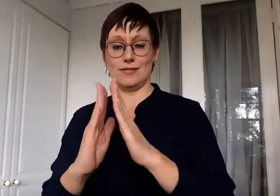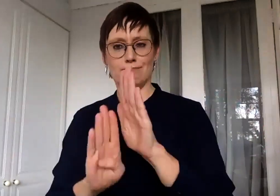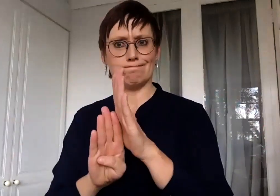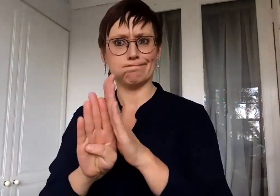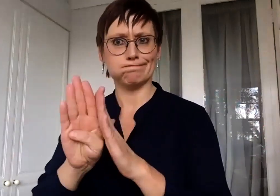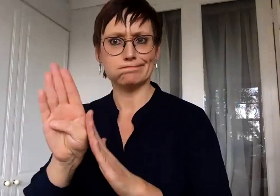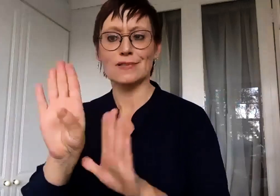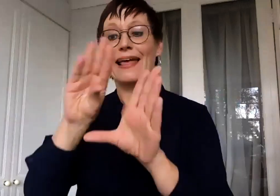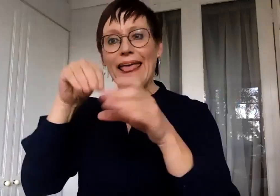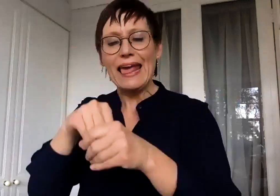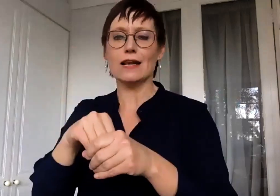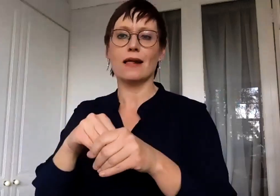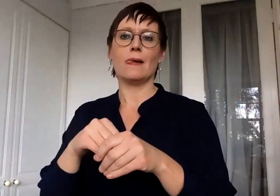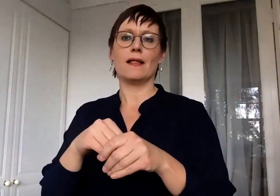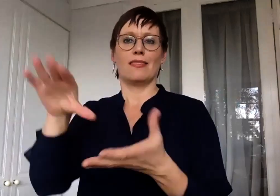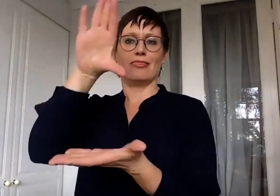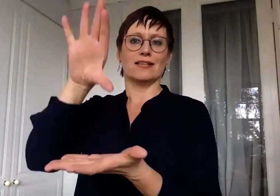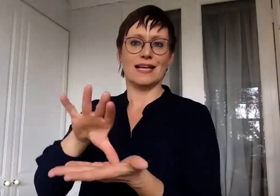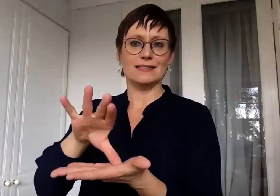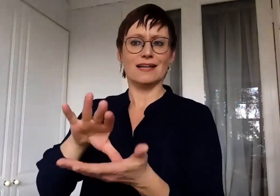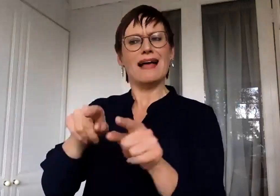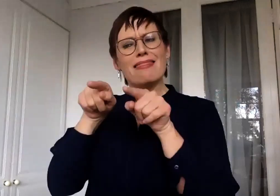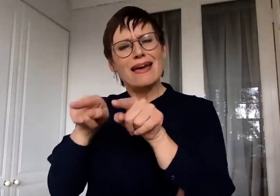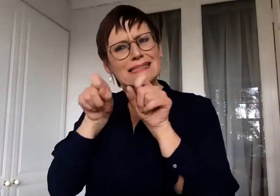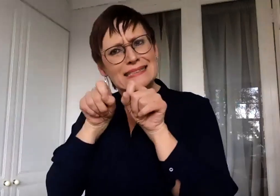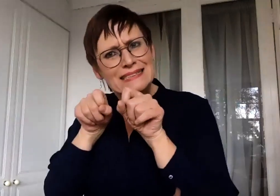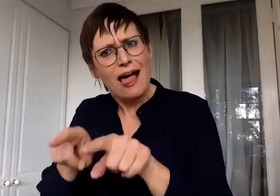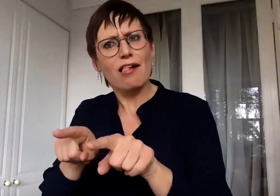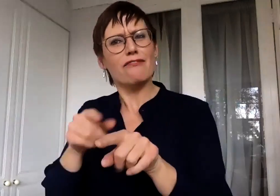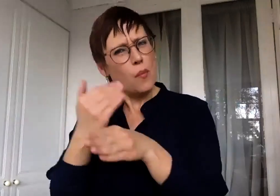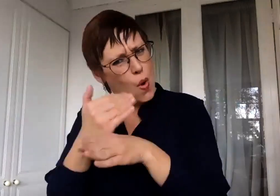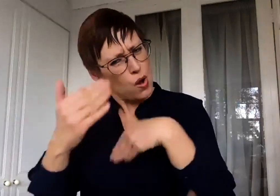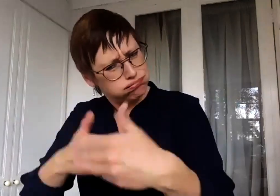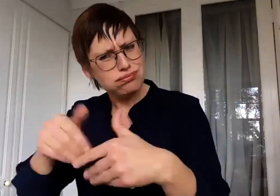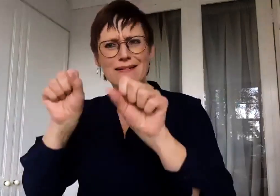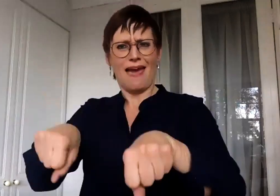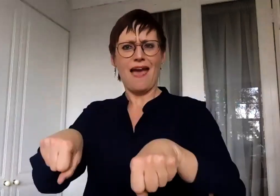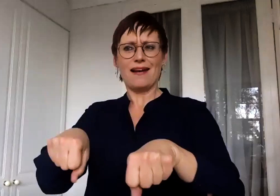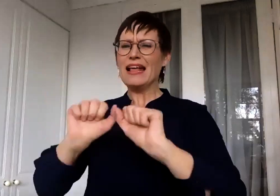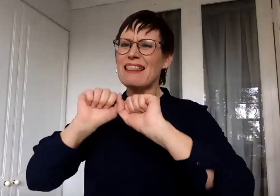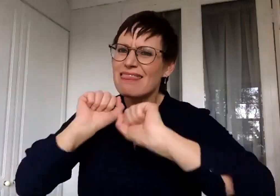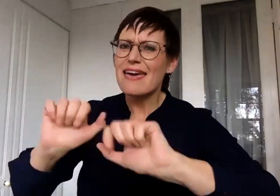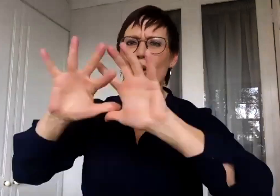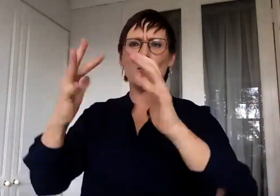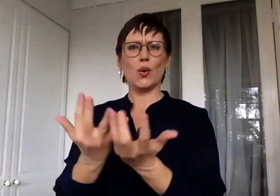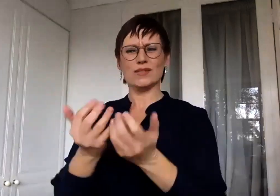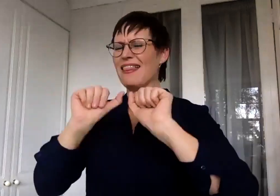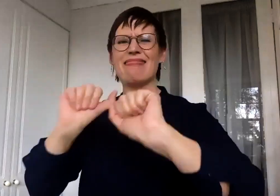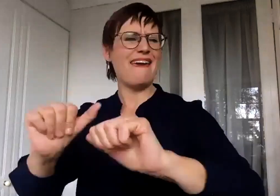lifestyles, into their own lived experiences, which is also important. And then sharing it academically, of course,